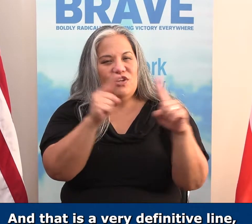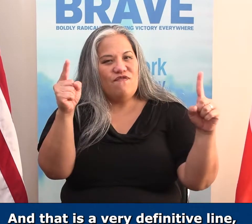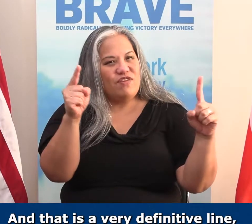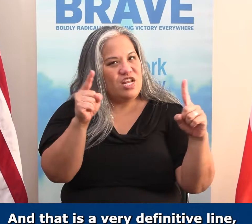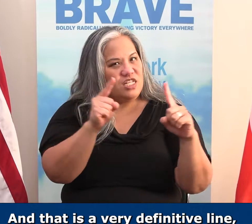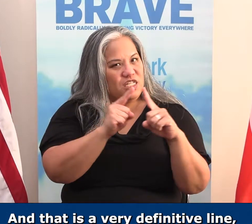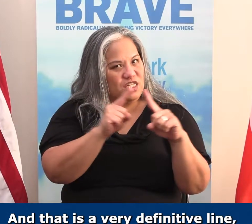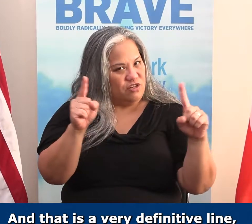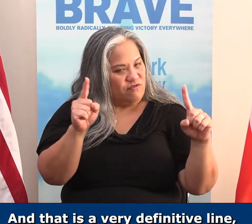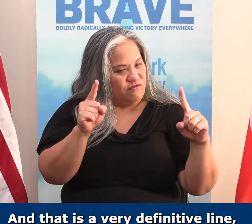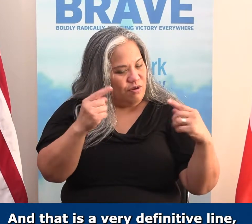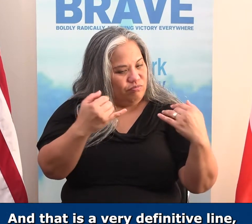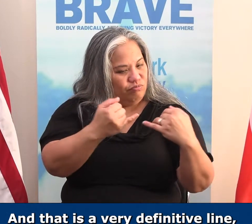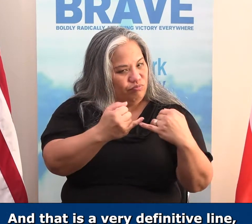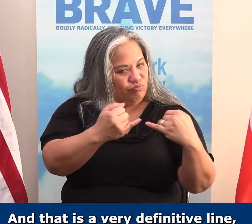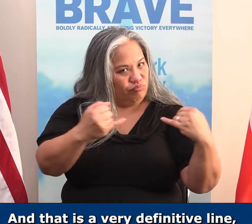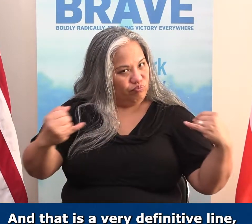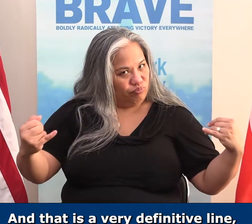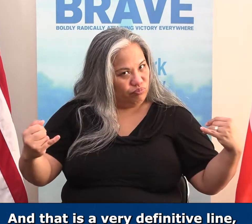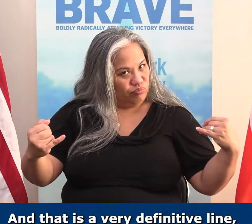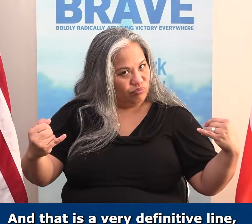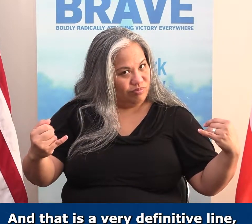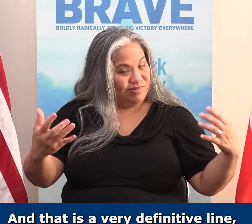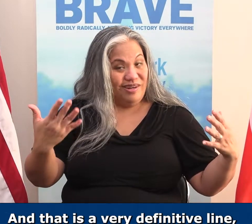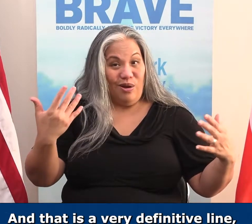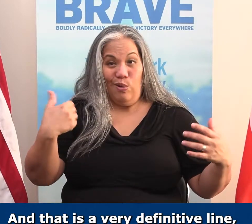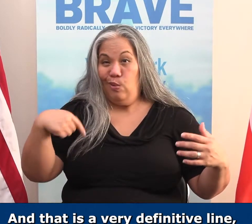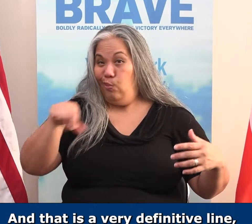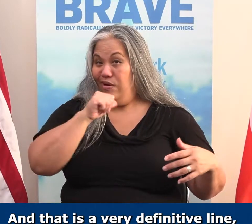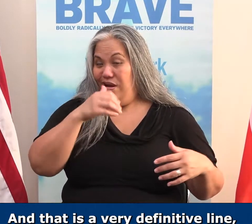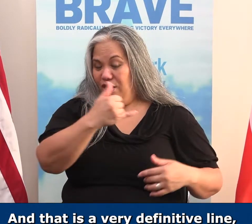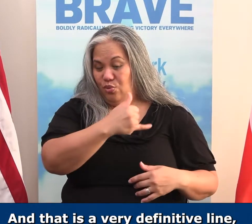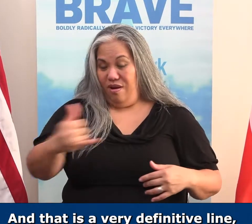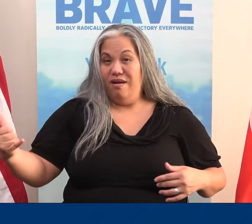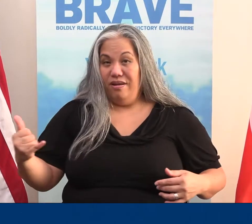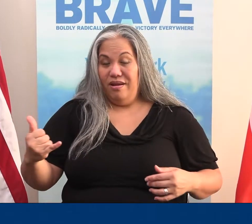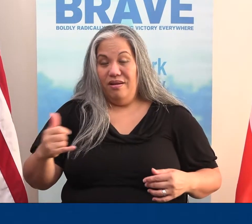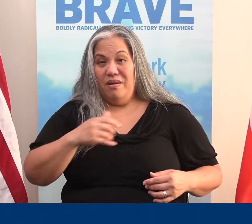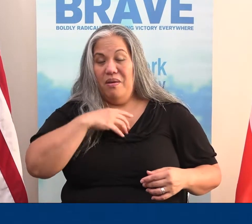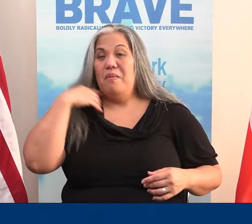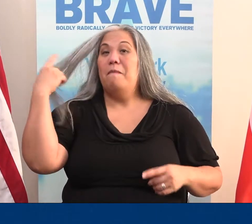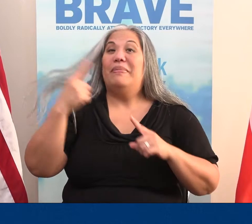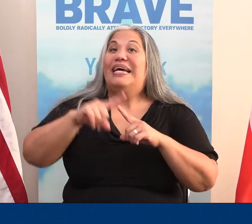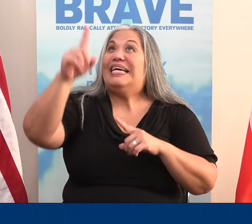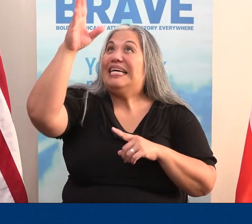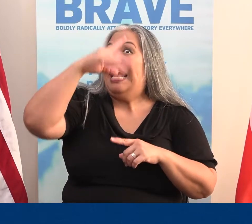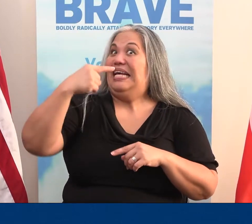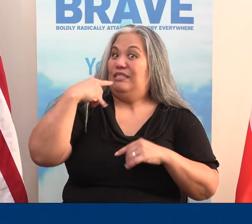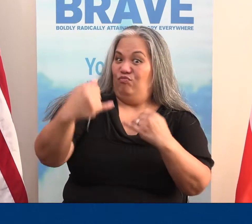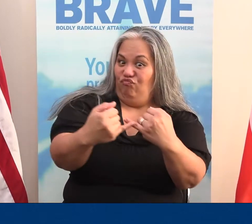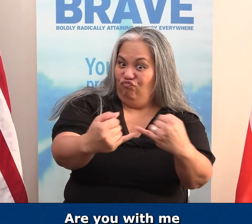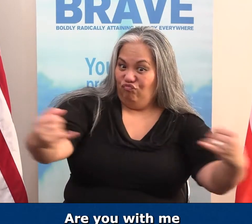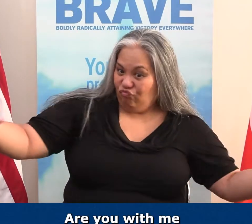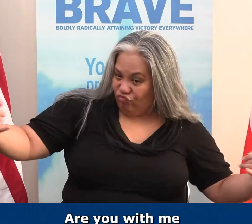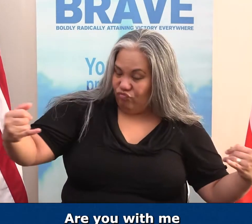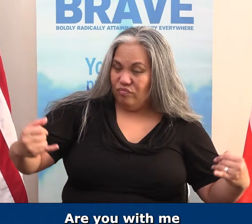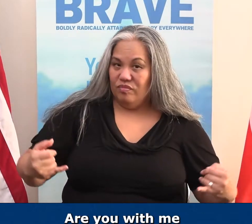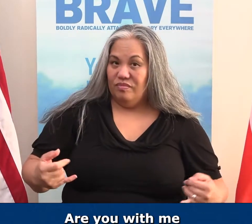very definitive line that, it's not that we're drawing it, God draws it. Are you with me right here, guys?